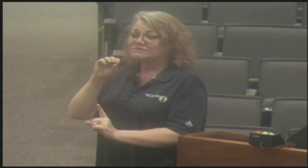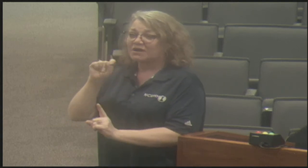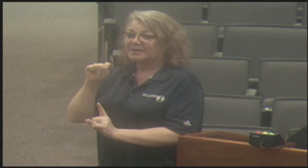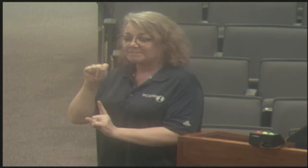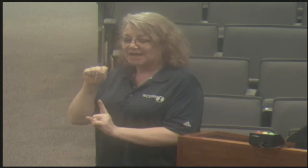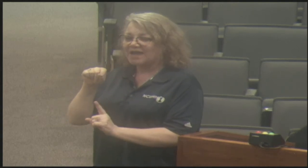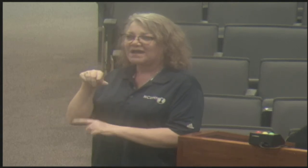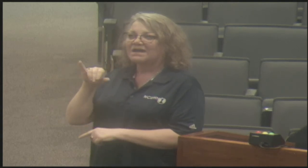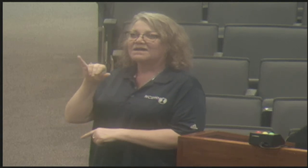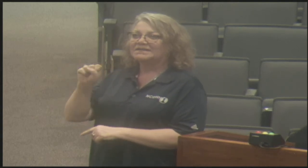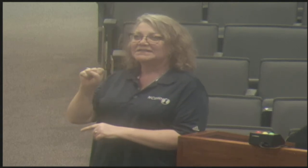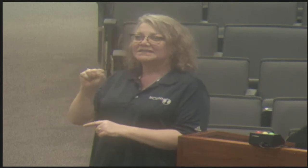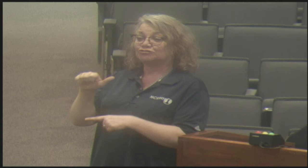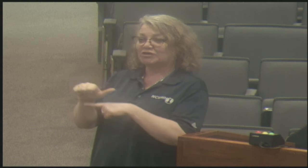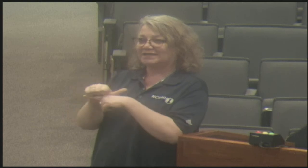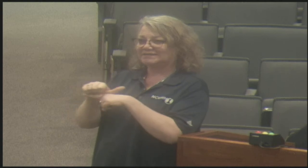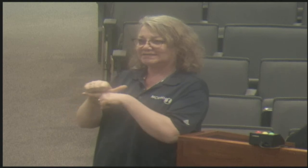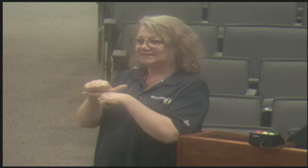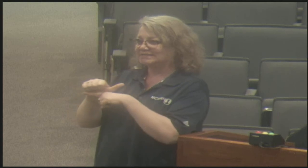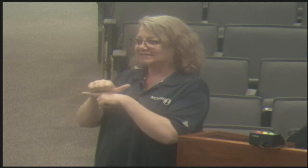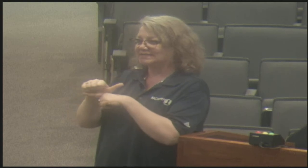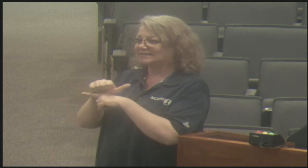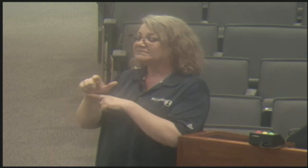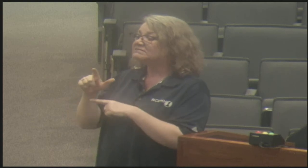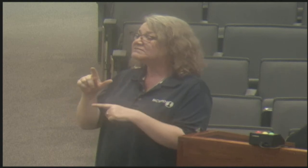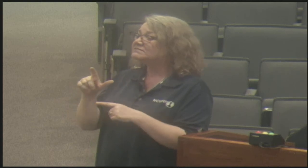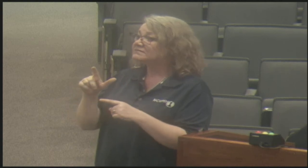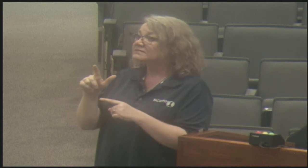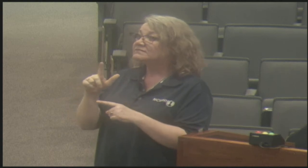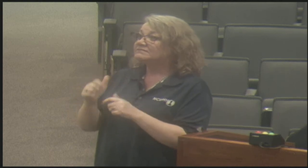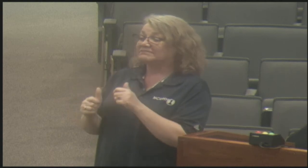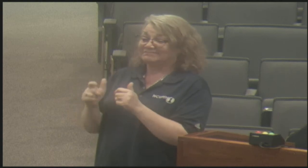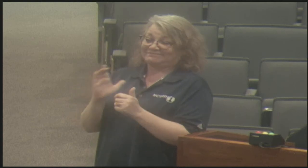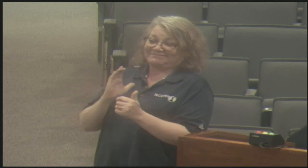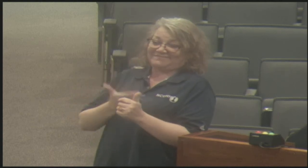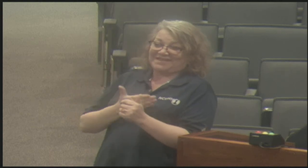that we offer. But what I would like to talk about today is about training.